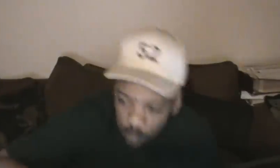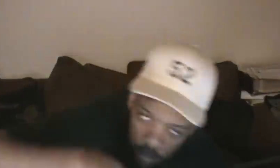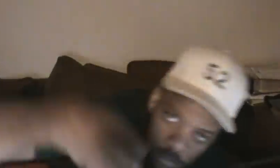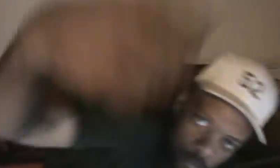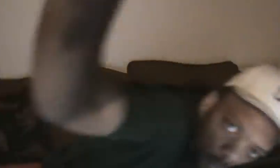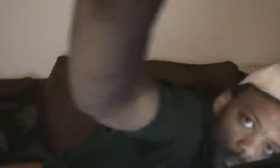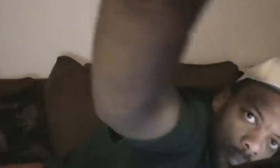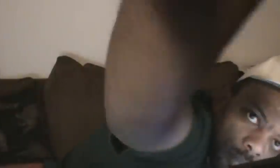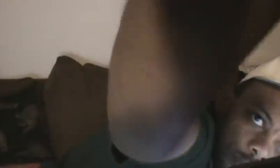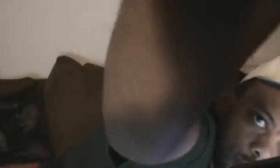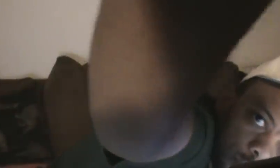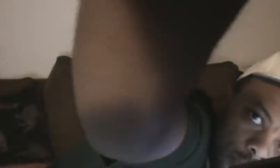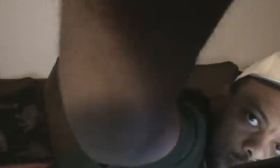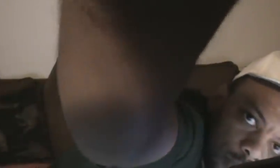It's a fresh new look. Always.